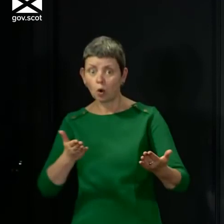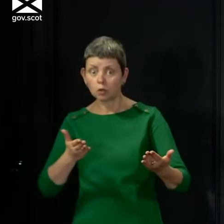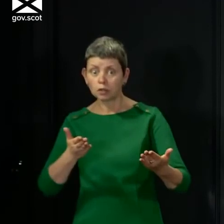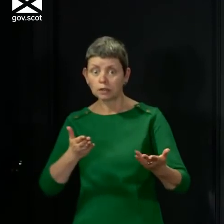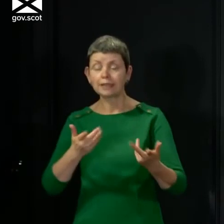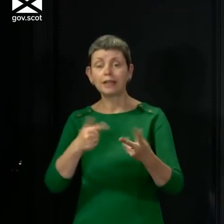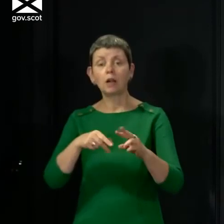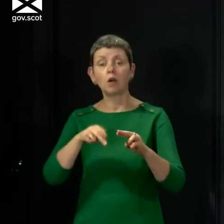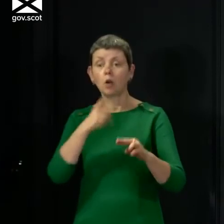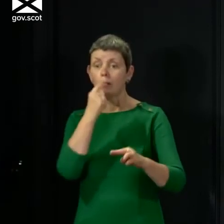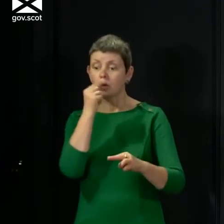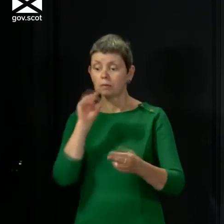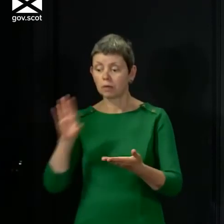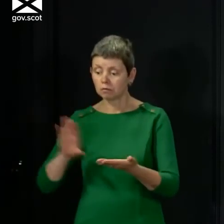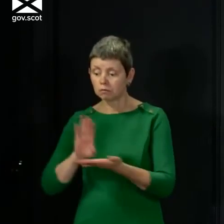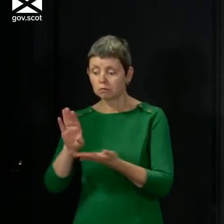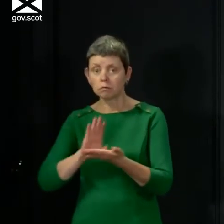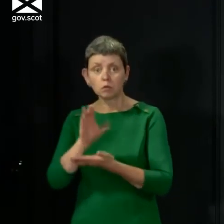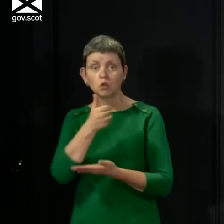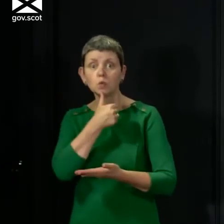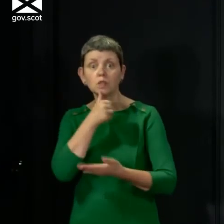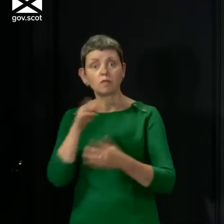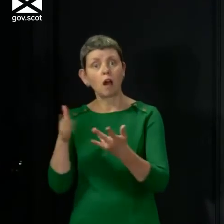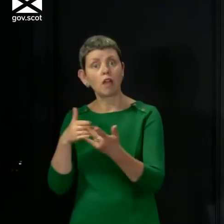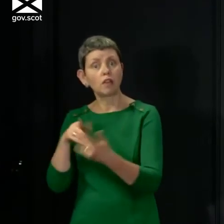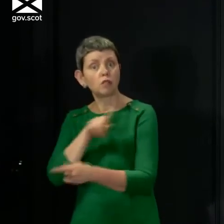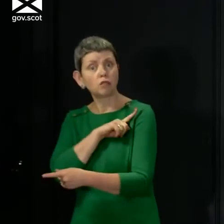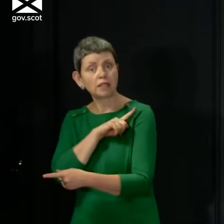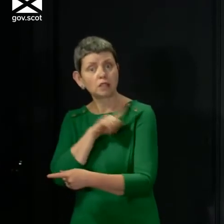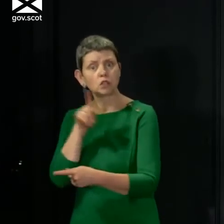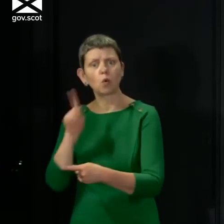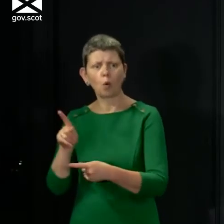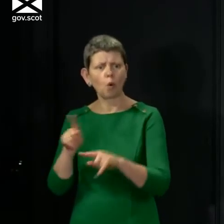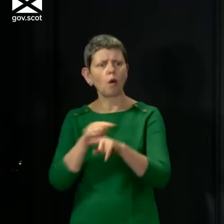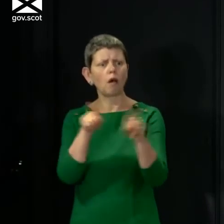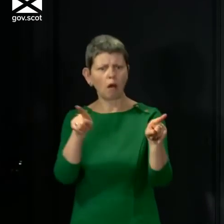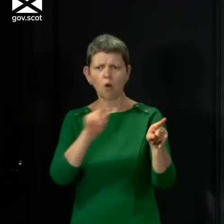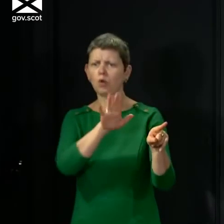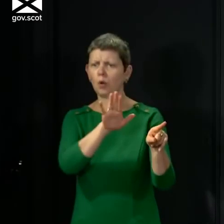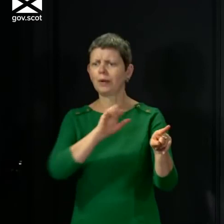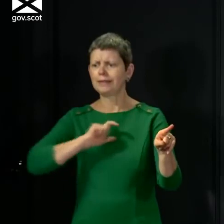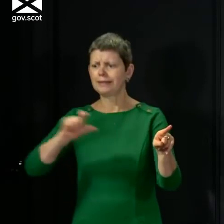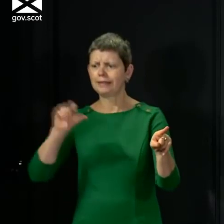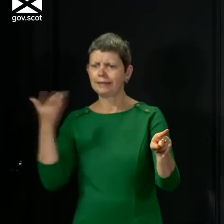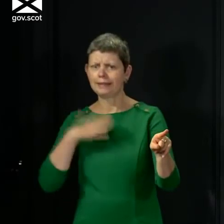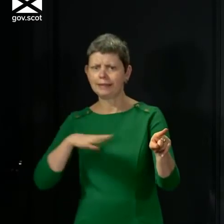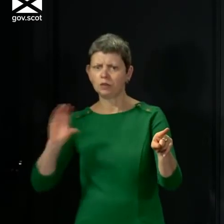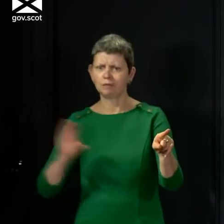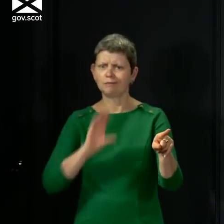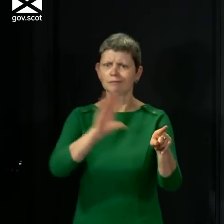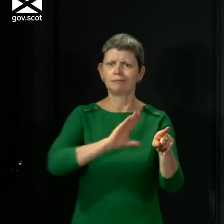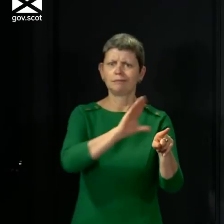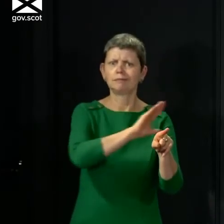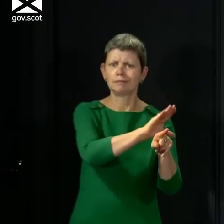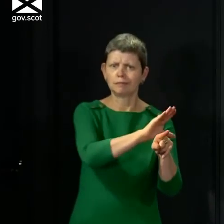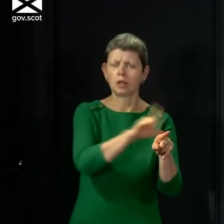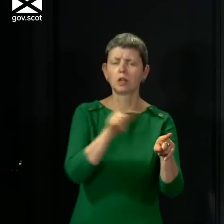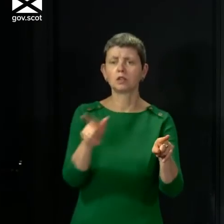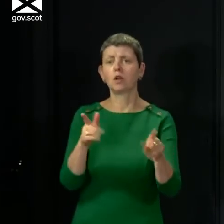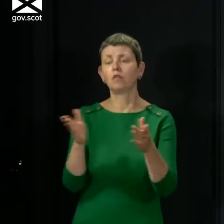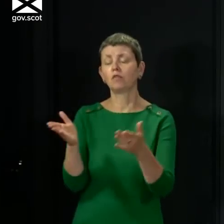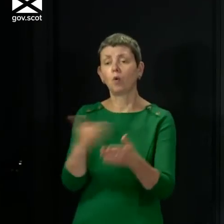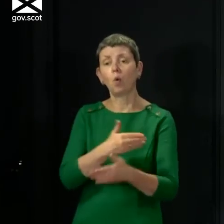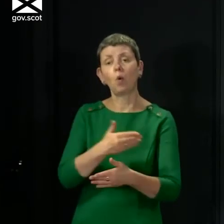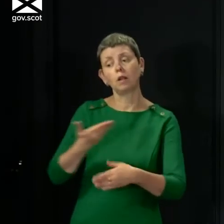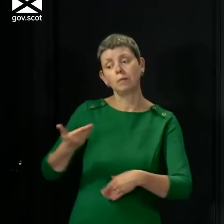is still an underlying demand. So we want to make sure that every penny we have promised to the economy generally, to businesses generally, but to individual